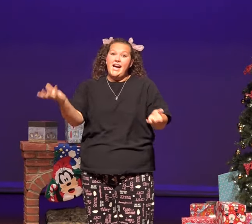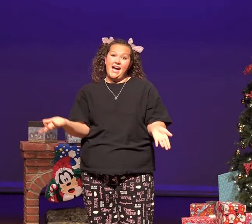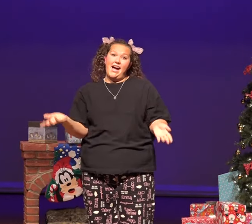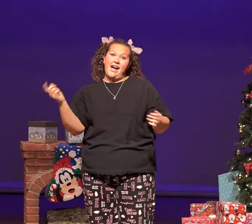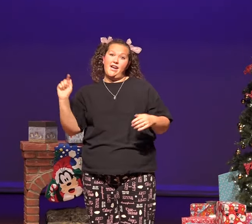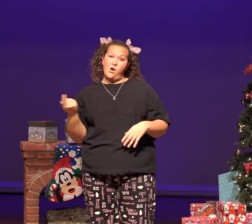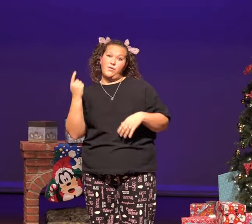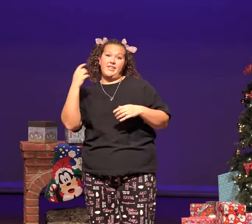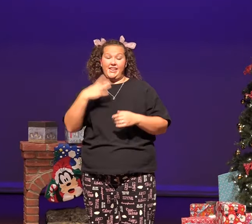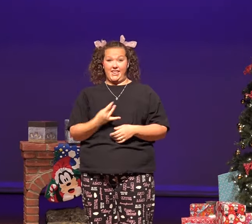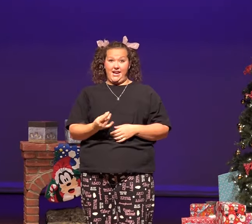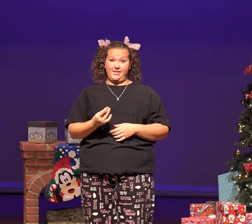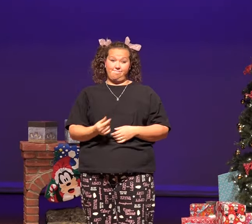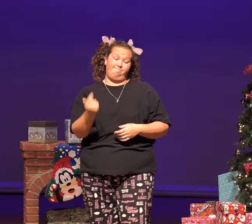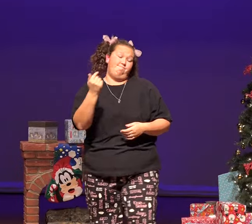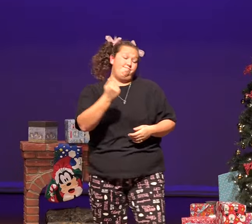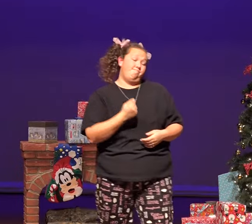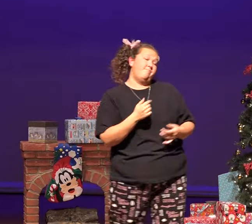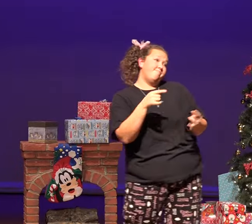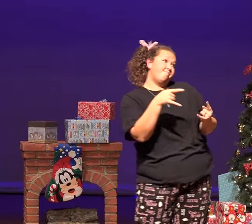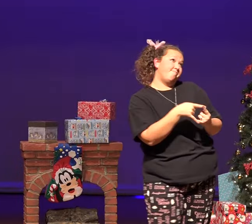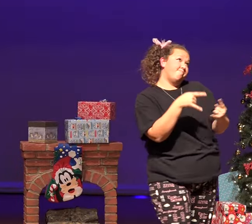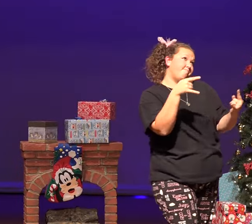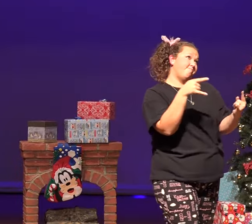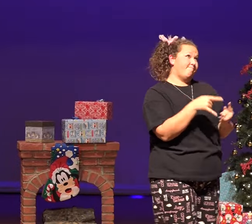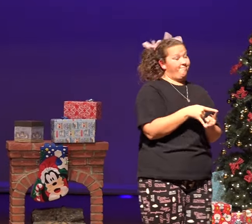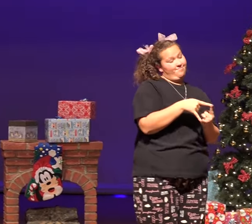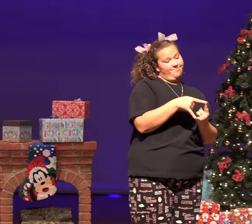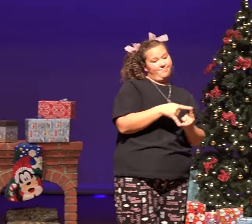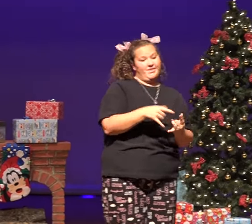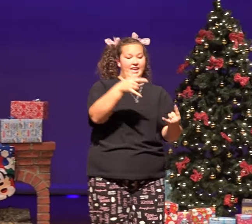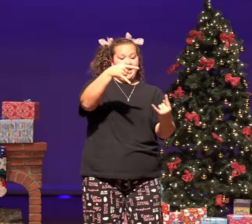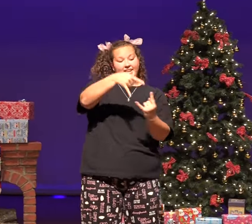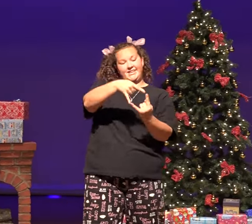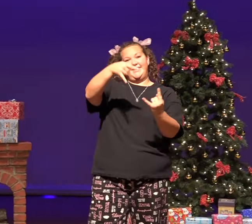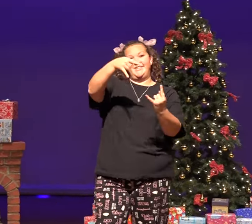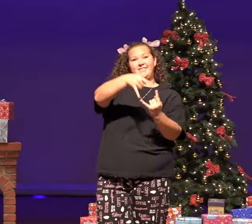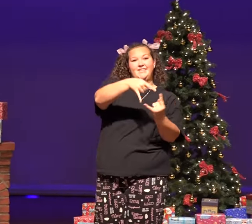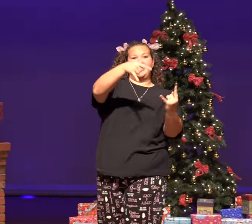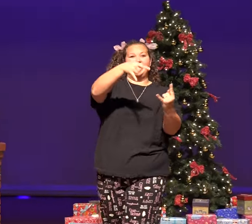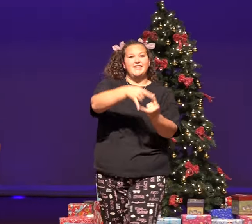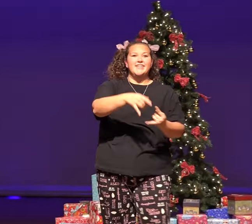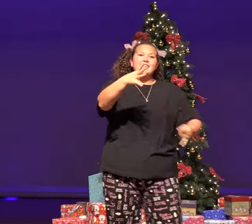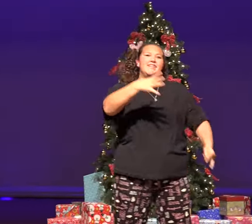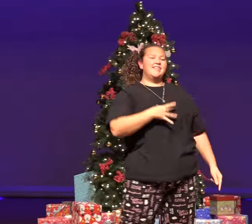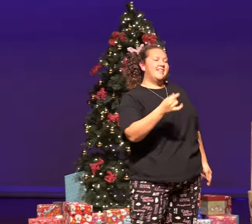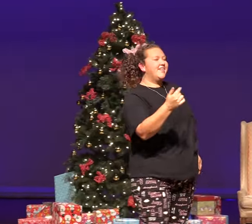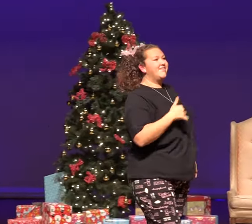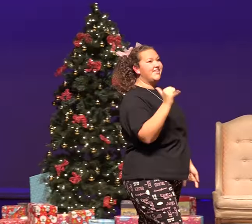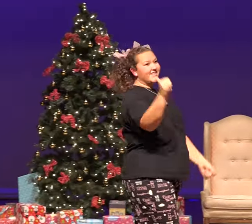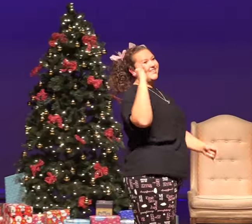I only like hippo-bottomuses, and hippo-bottomuses like me too.